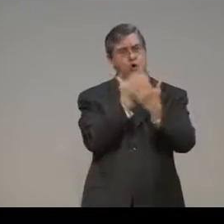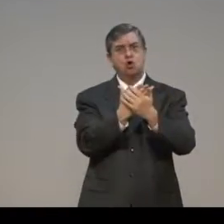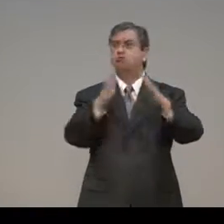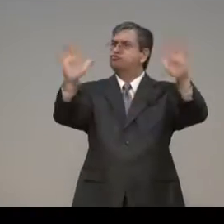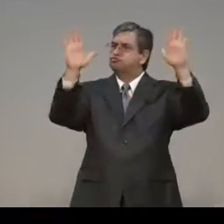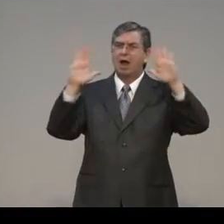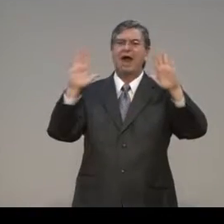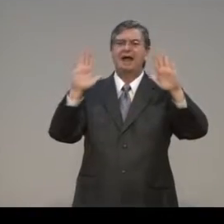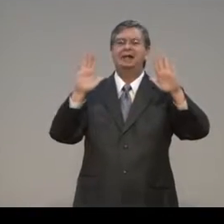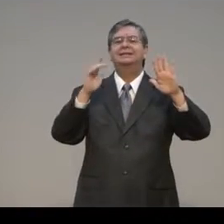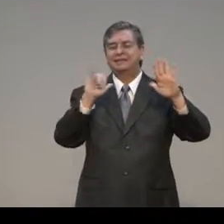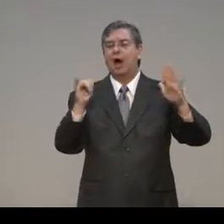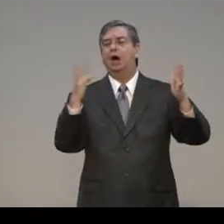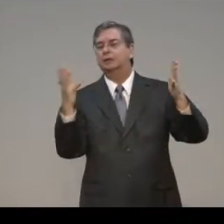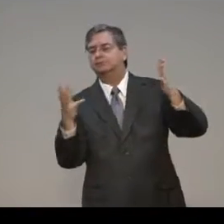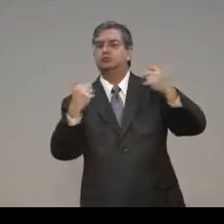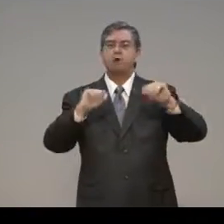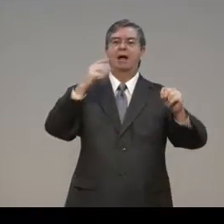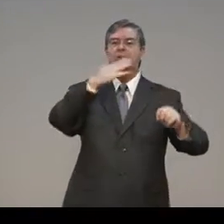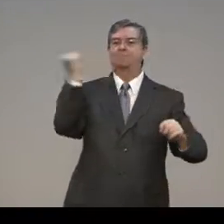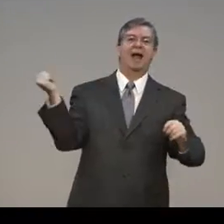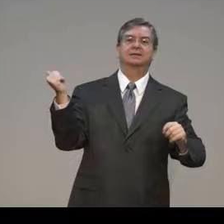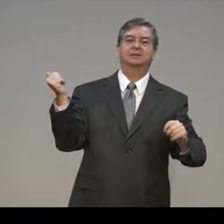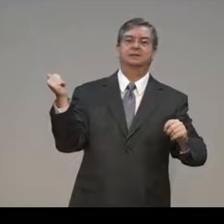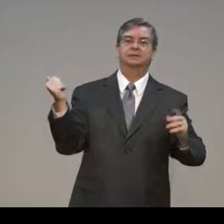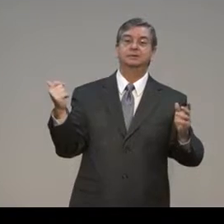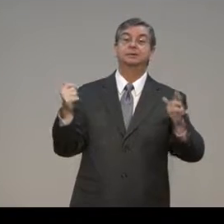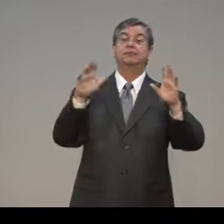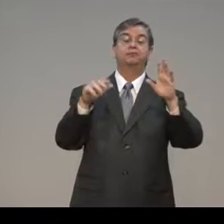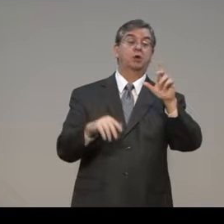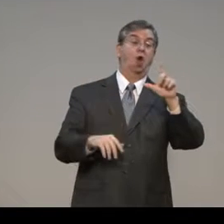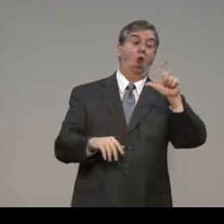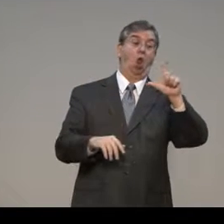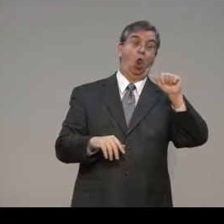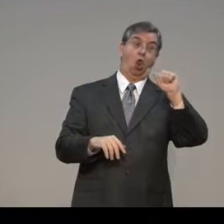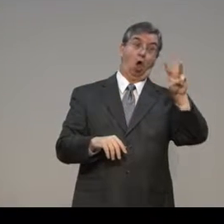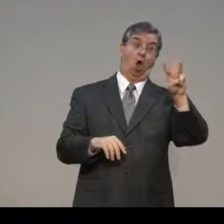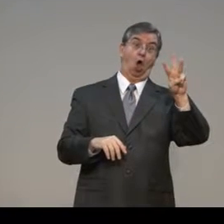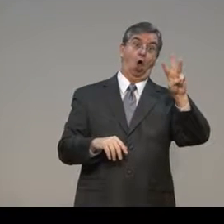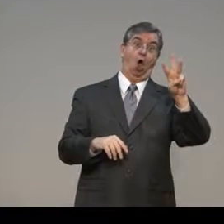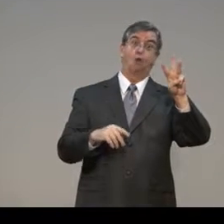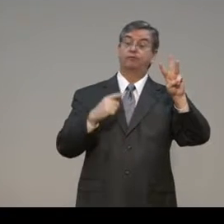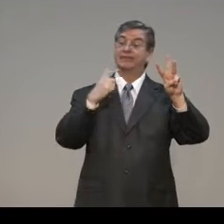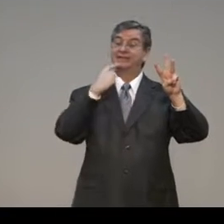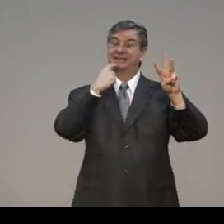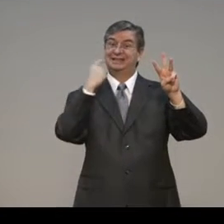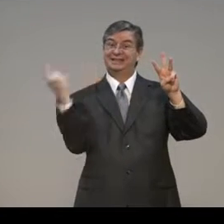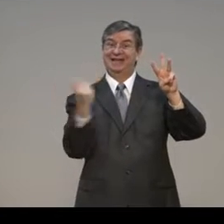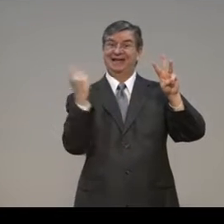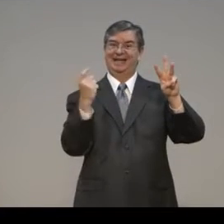It was still good. It was still the best that they had. And it was from God.